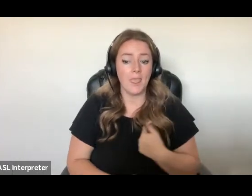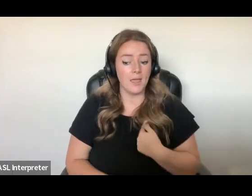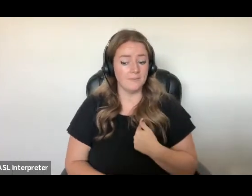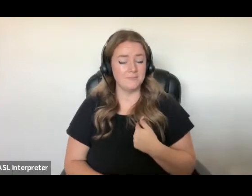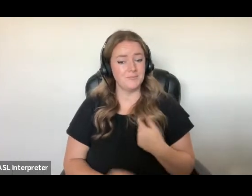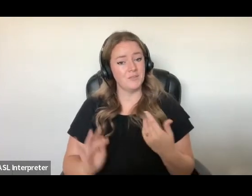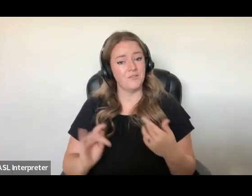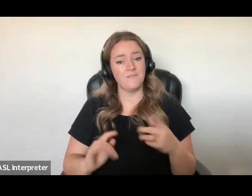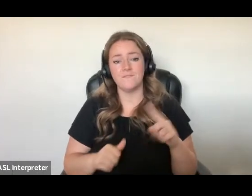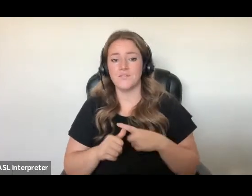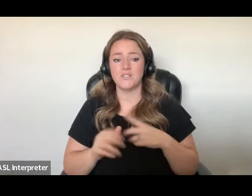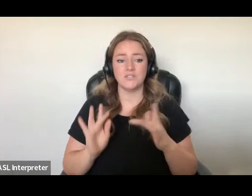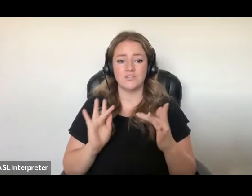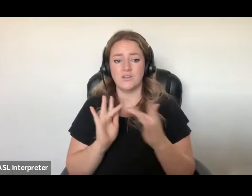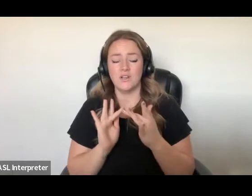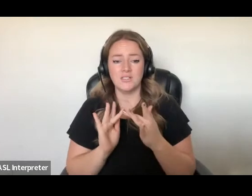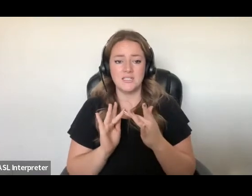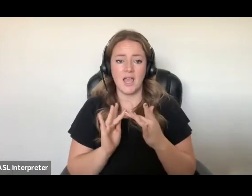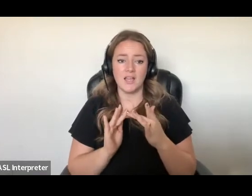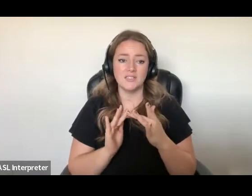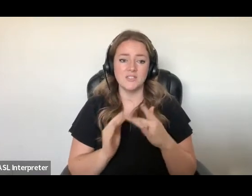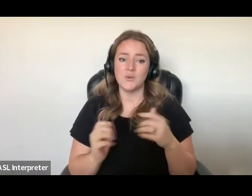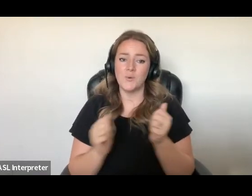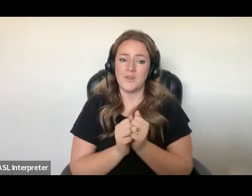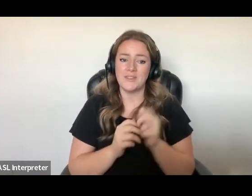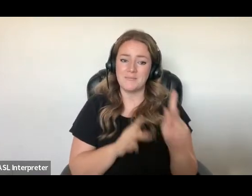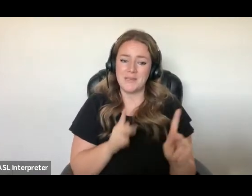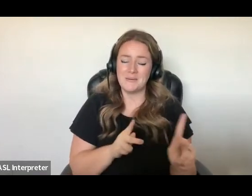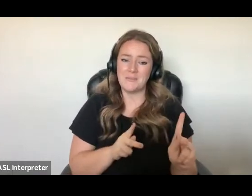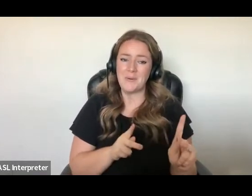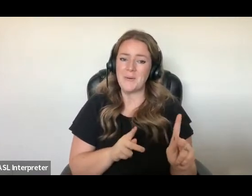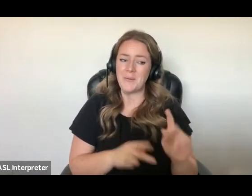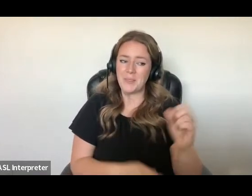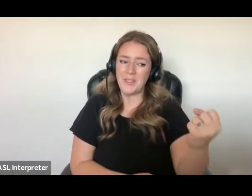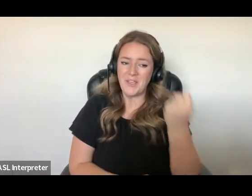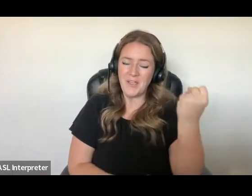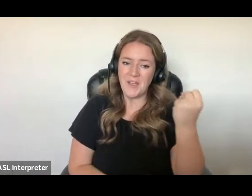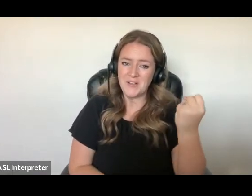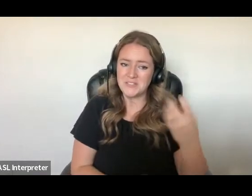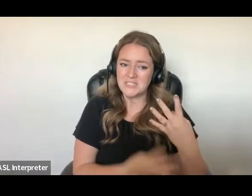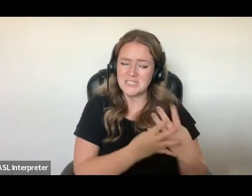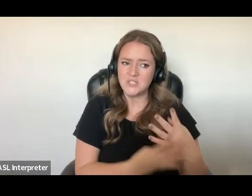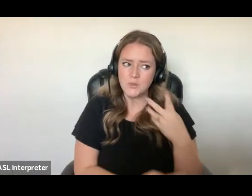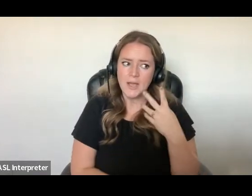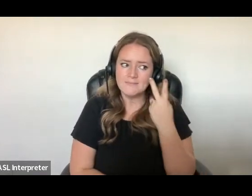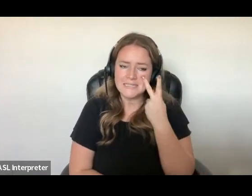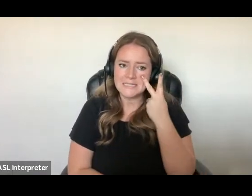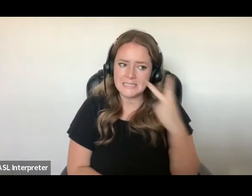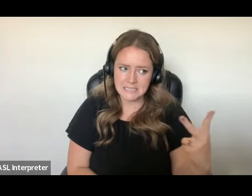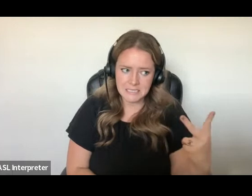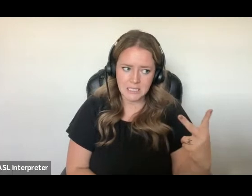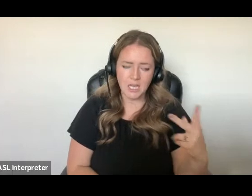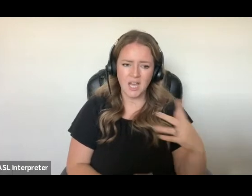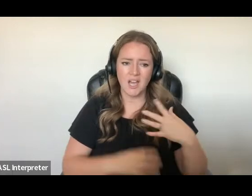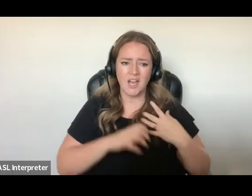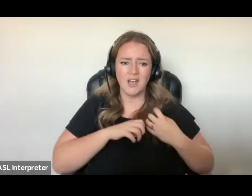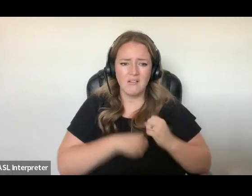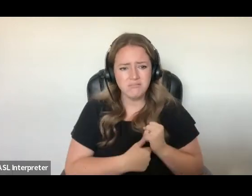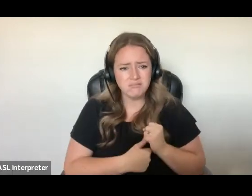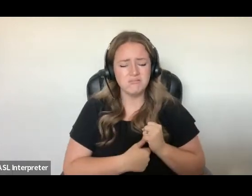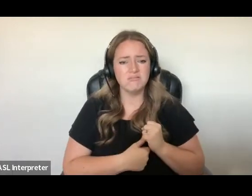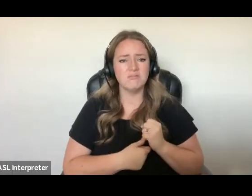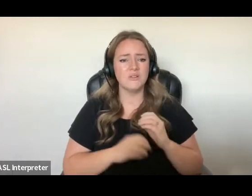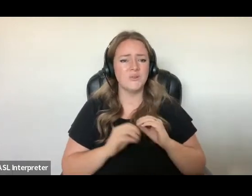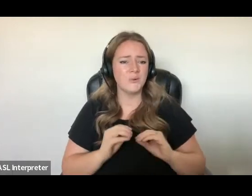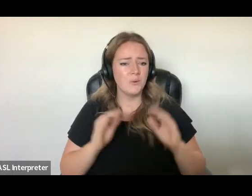Refugee Legal Clinic, and so I can see how heartbreaking and infuriating it is to hear the desperation and hopelessness that